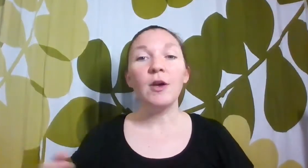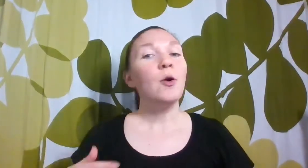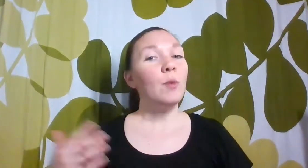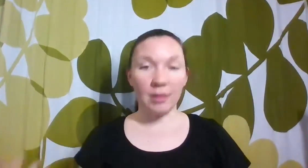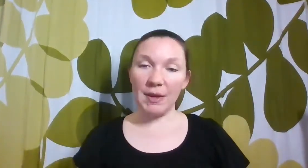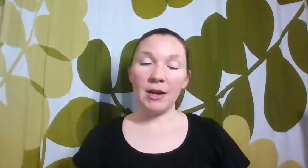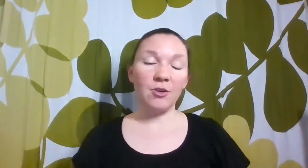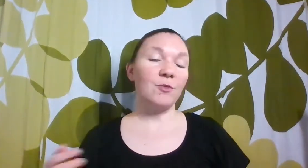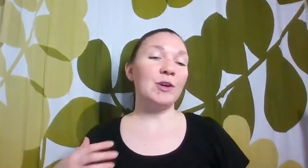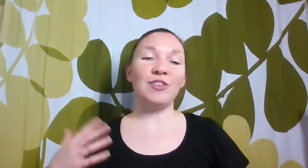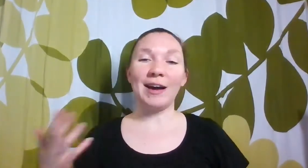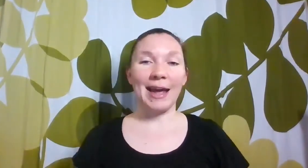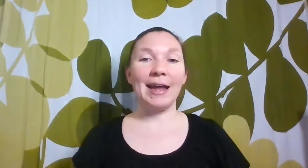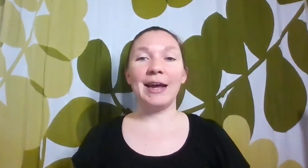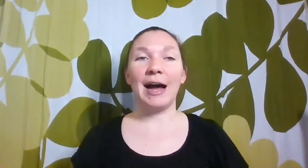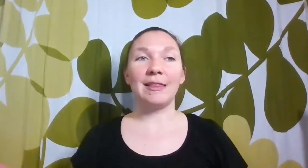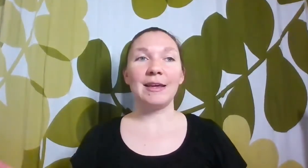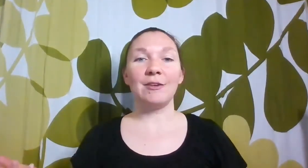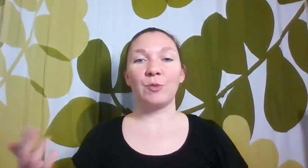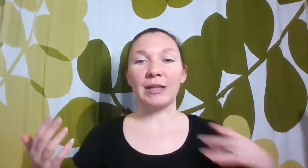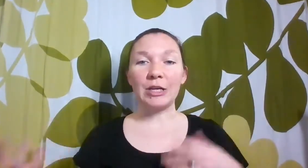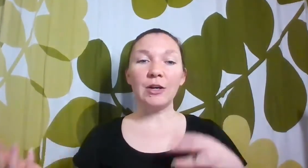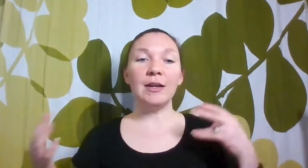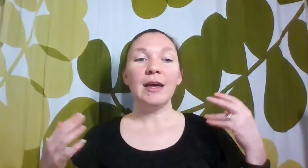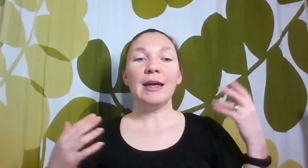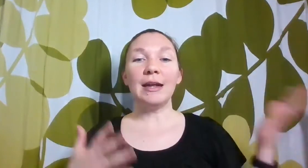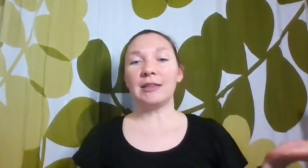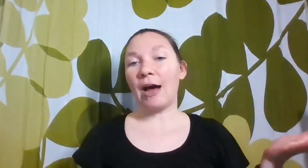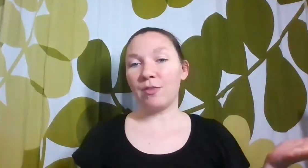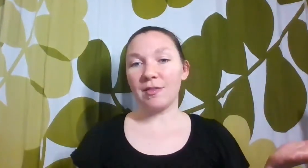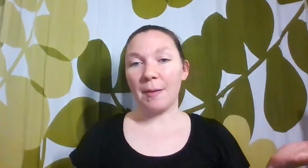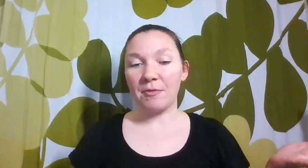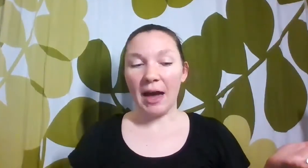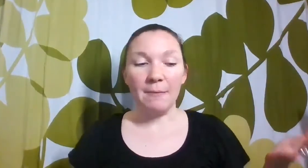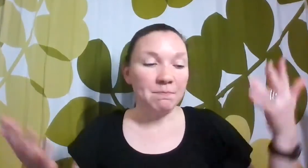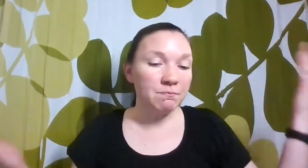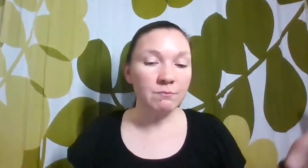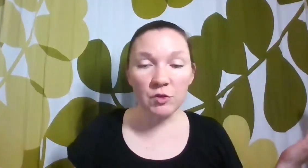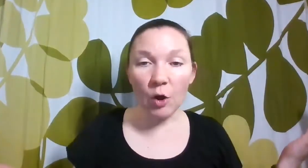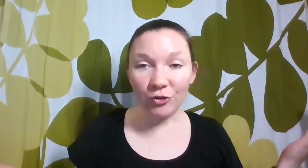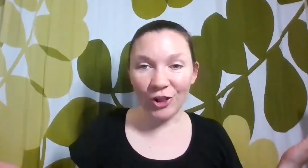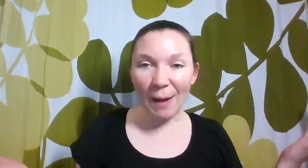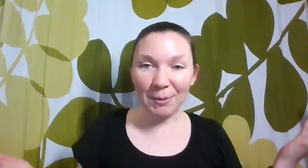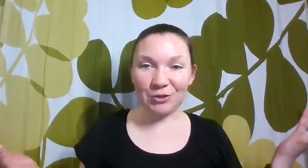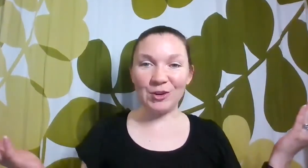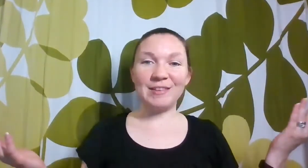with peers, which again, I think is really good. It allows some of that social opportunity.